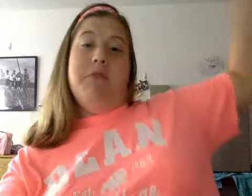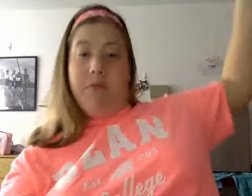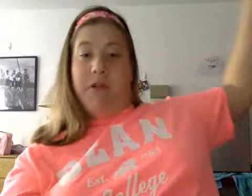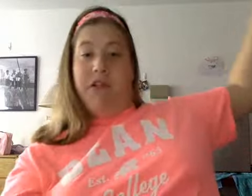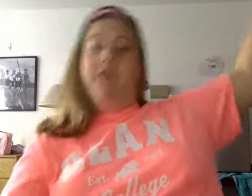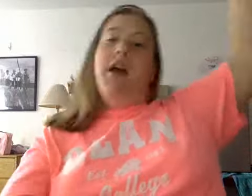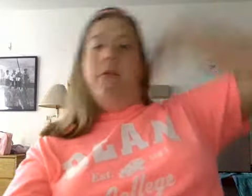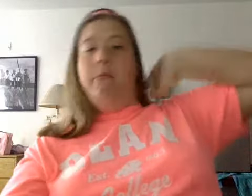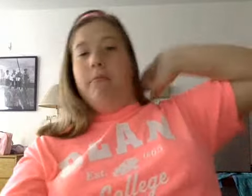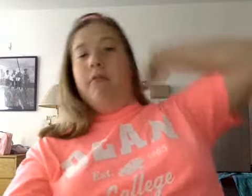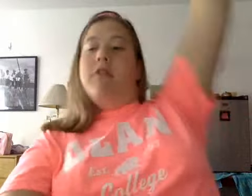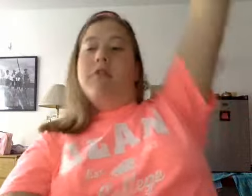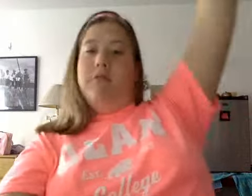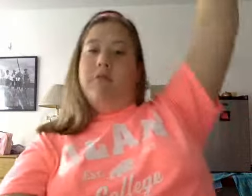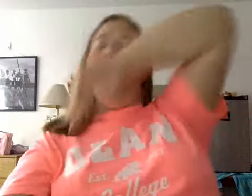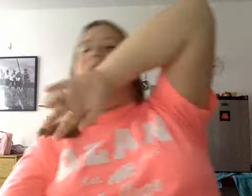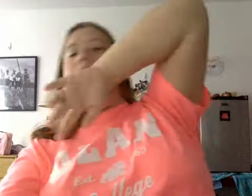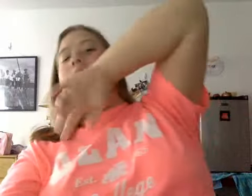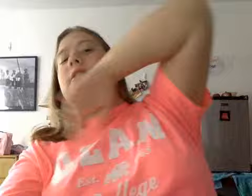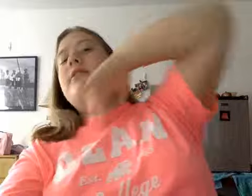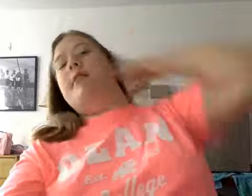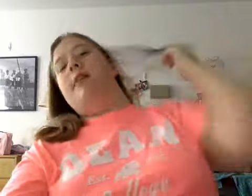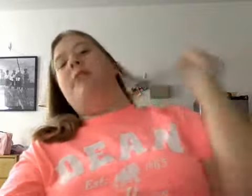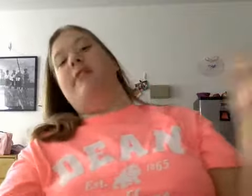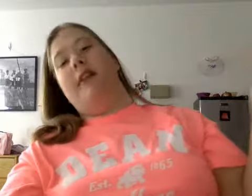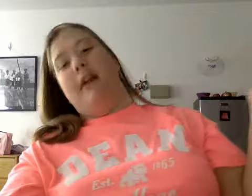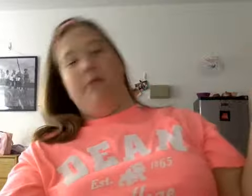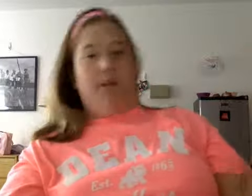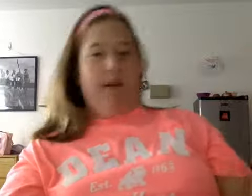full remission woohoo uh it's actually really a blessing I'm so grateful